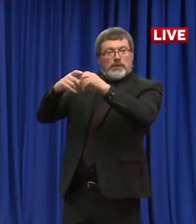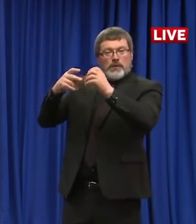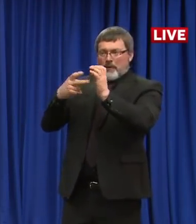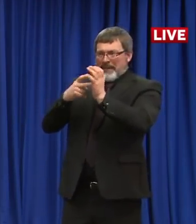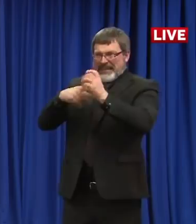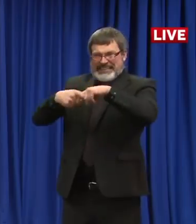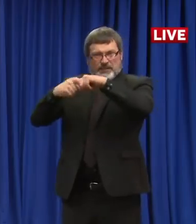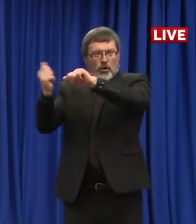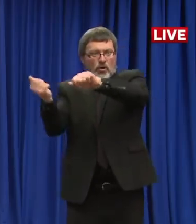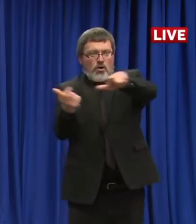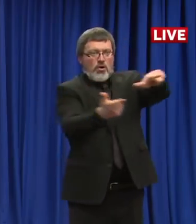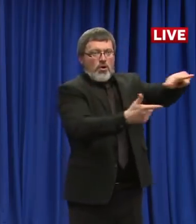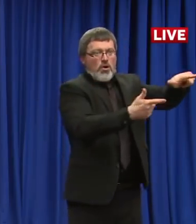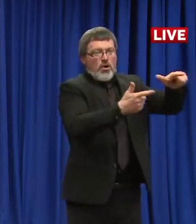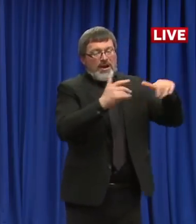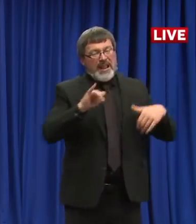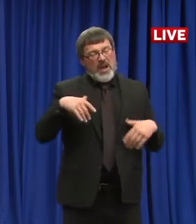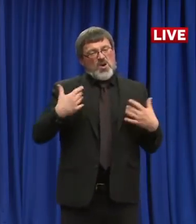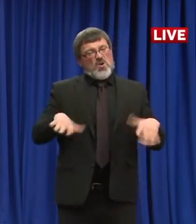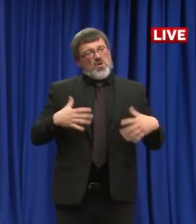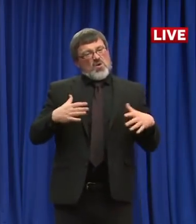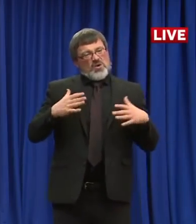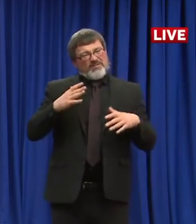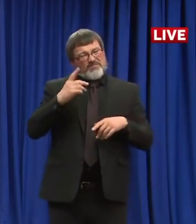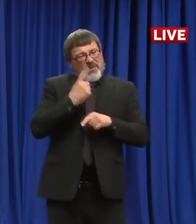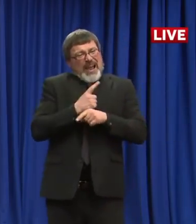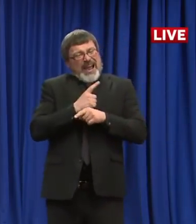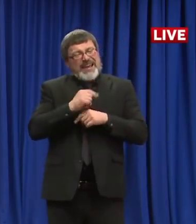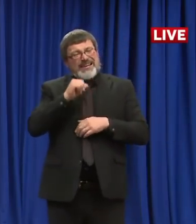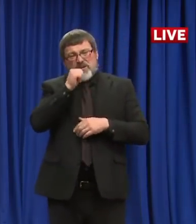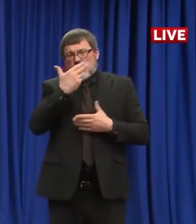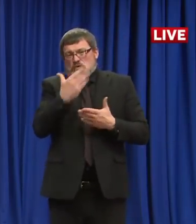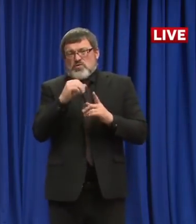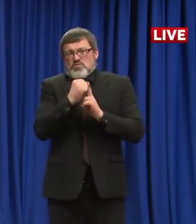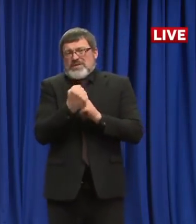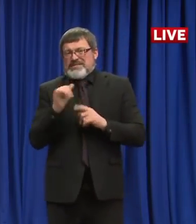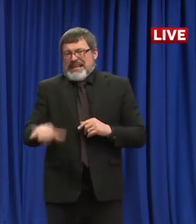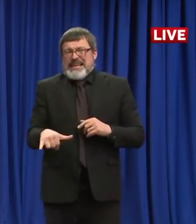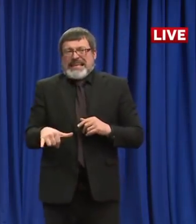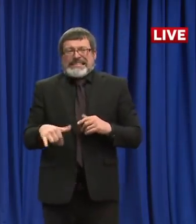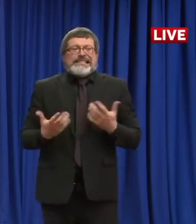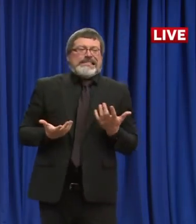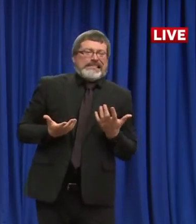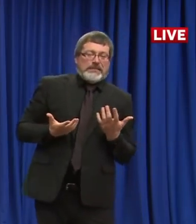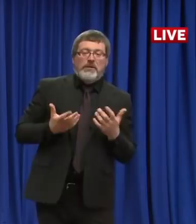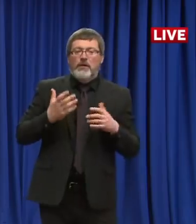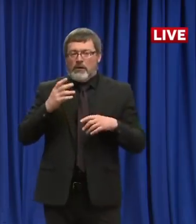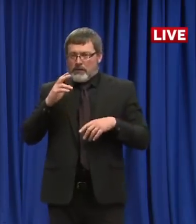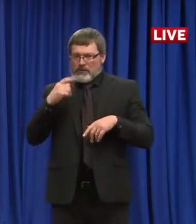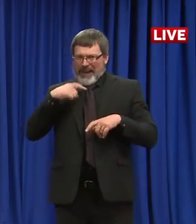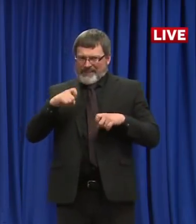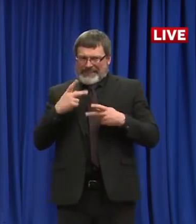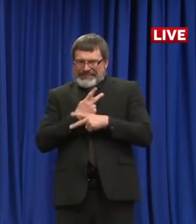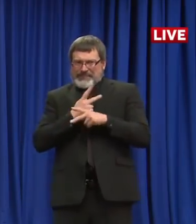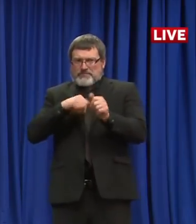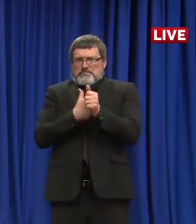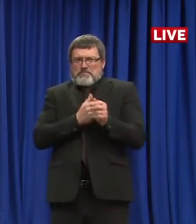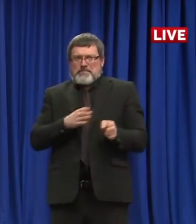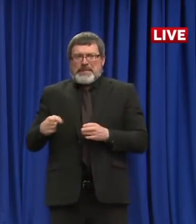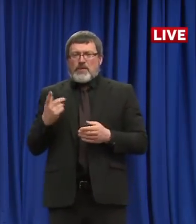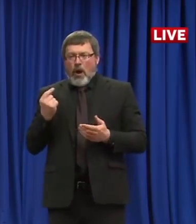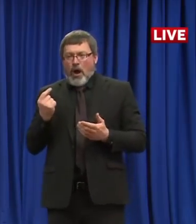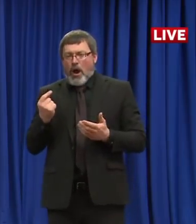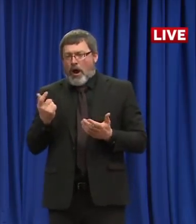what is potentially out there. We'll manage through one way or the other, but that would be a very, very tough situation to handle. So your